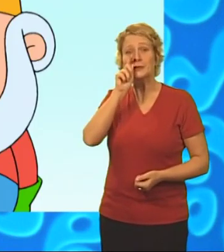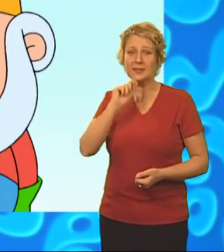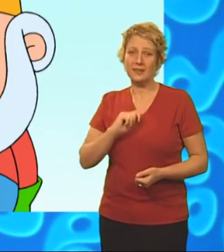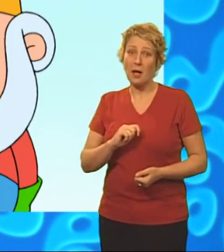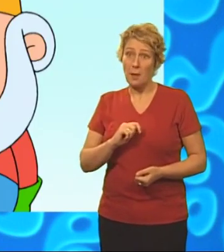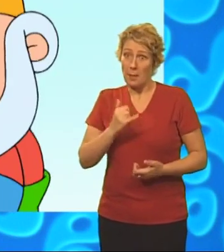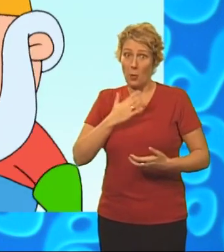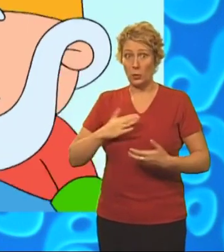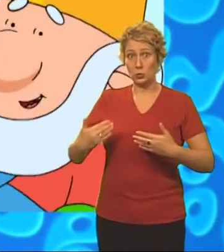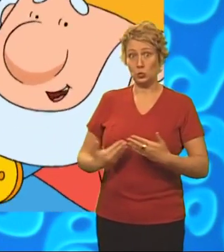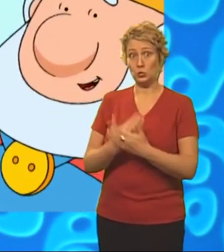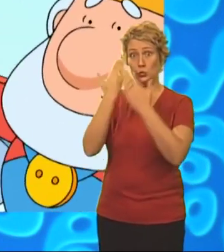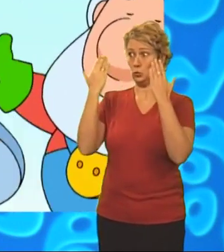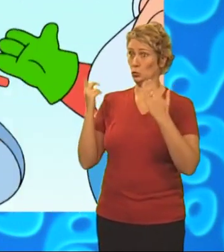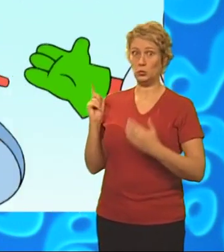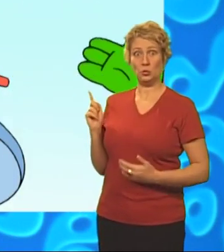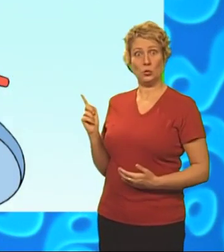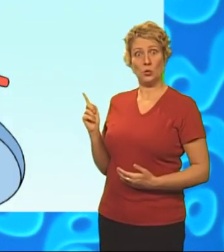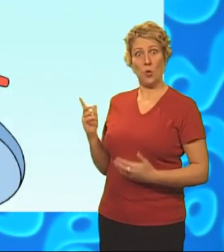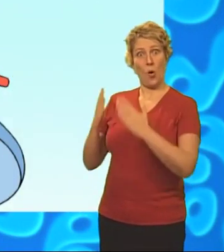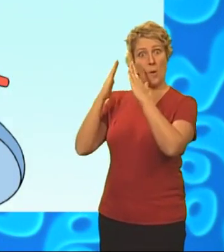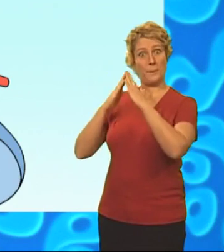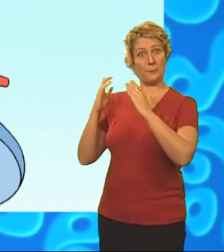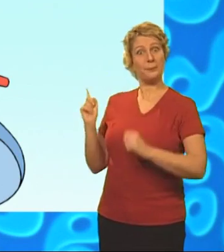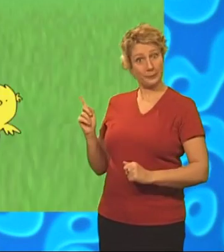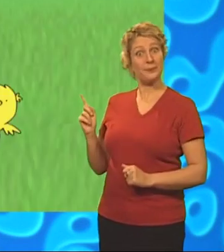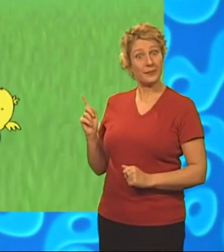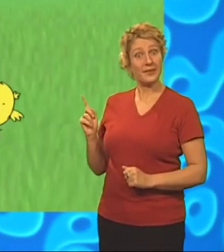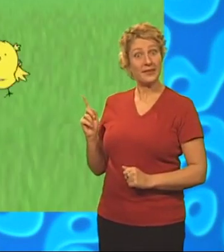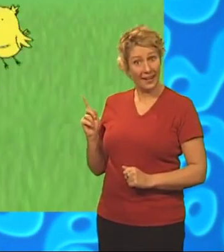Perhaps you might like this as your new home.